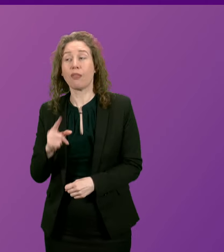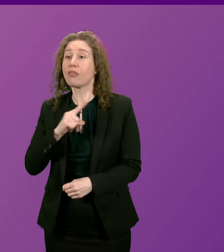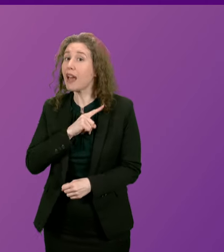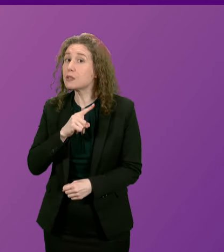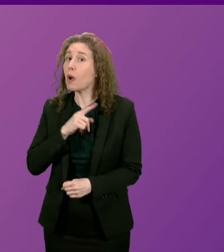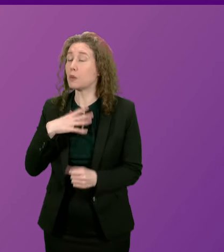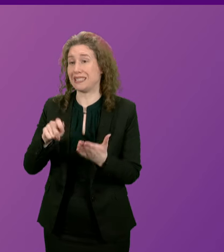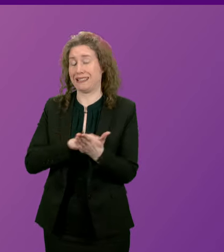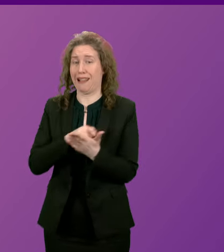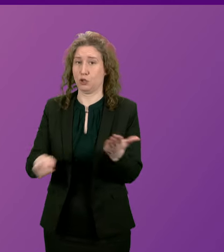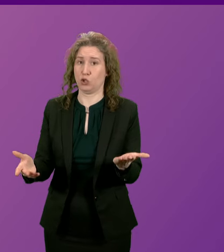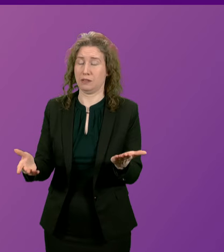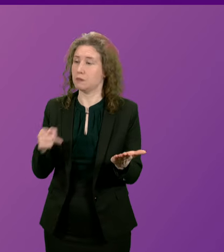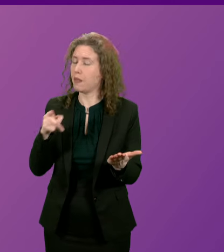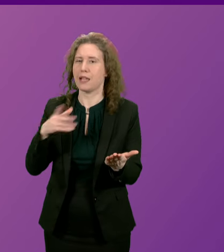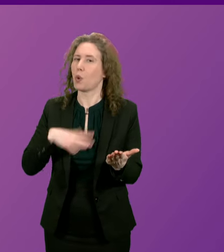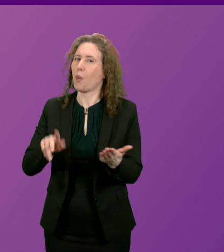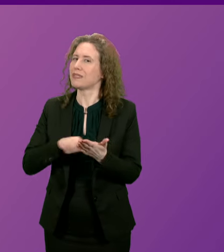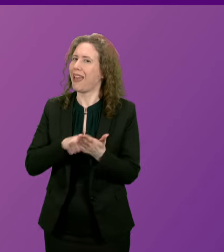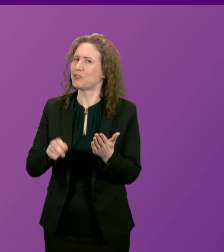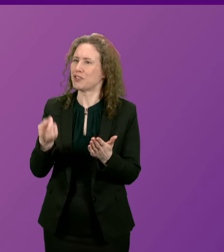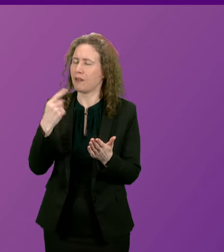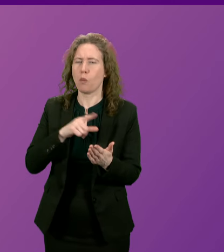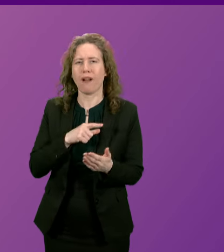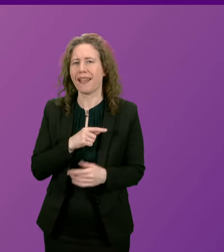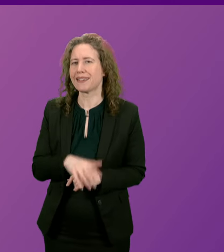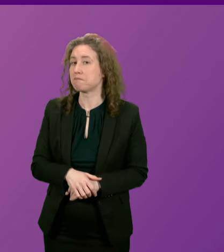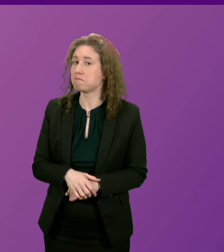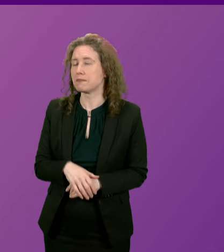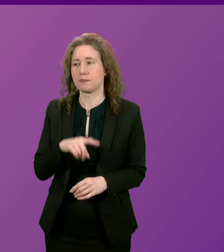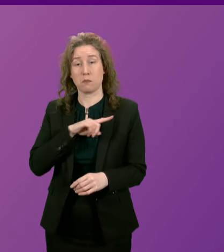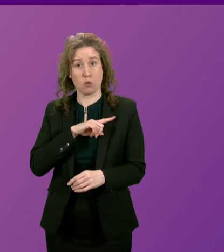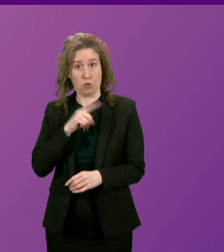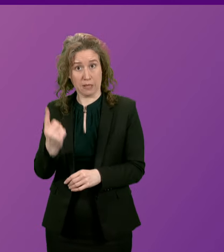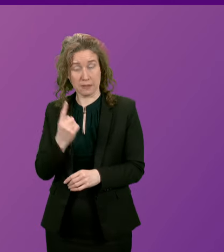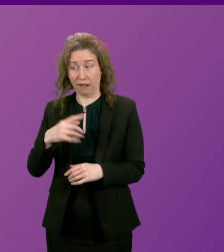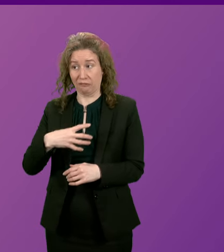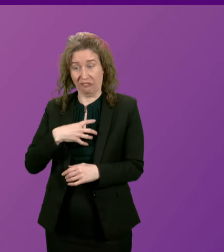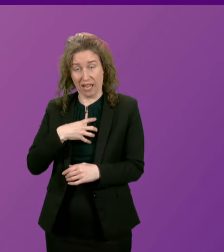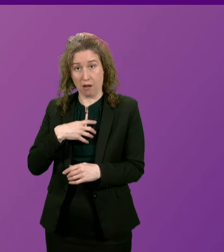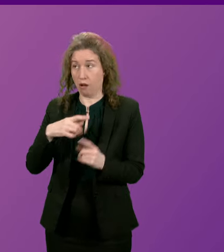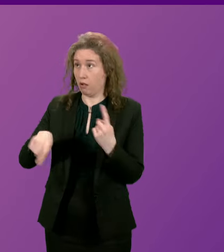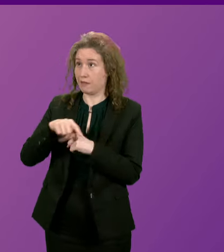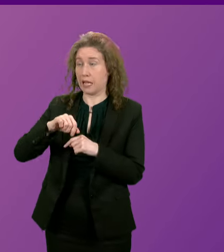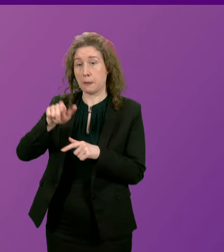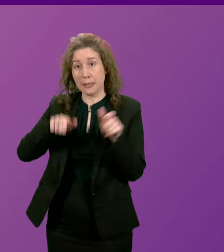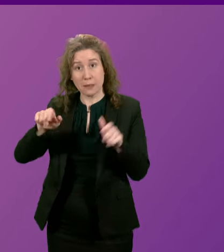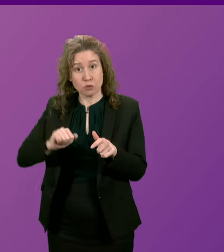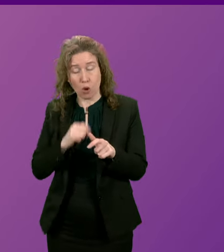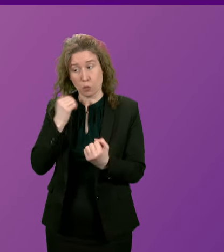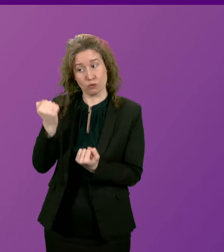need an election. But they don't want to call one. Why? Is it because they fear the judgment of the Scottish people?